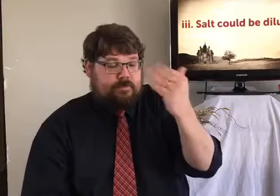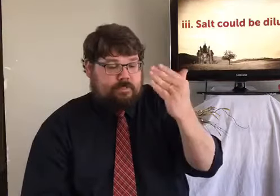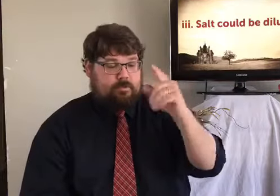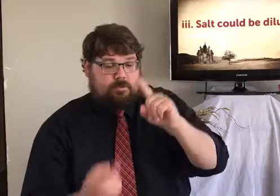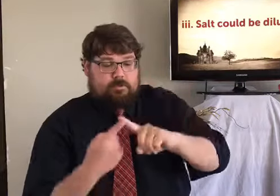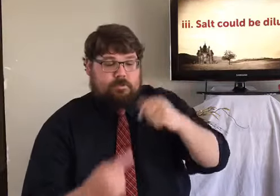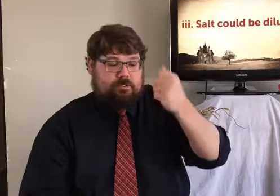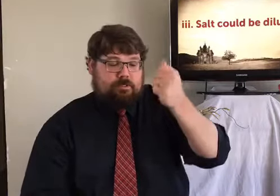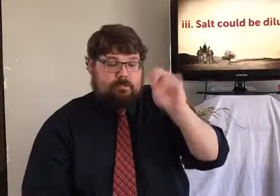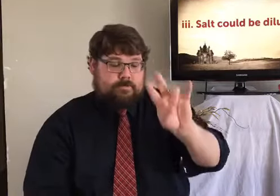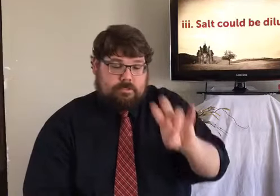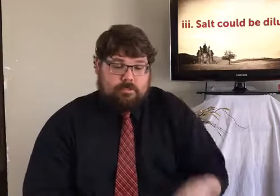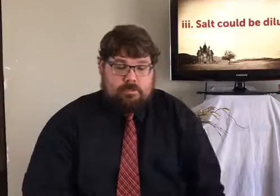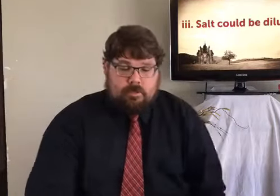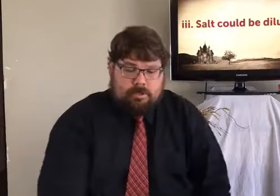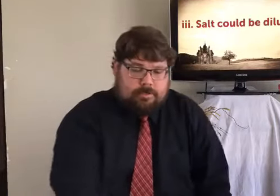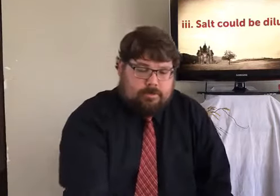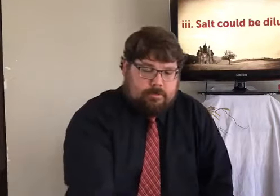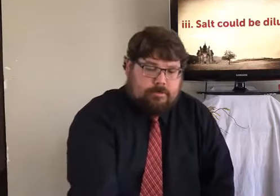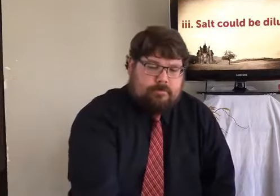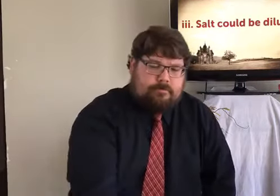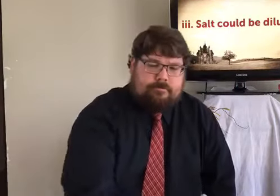1 John chapter 2 verses 15 through 17.